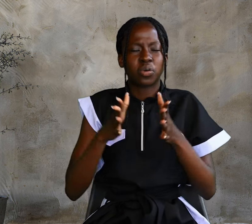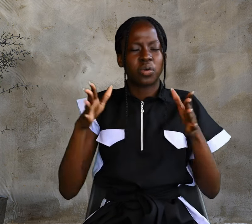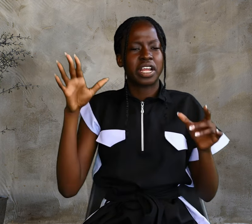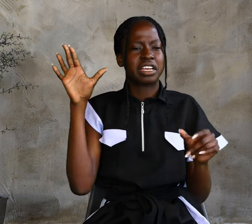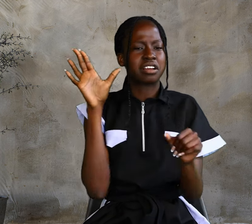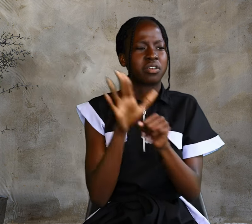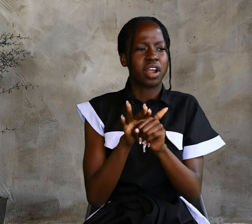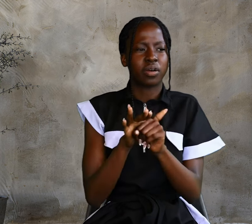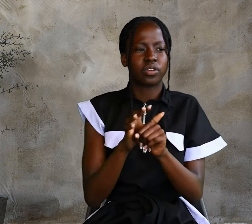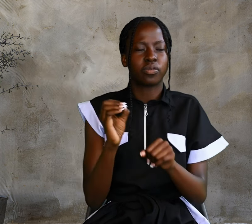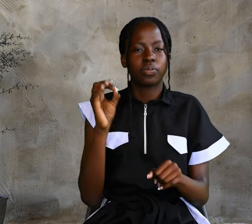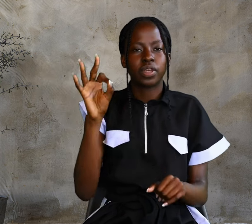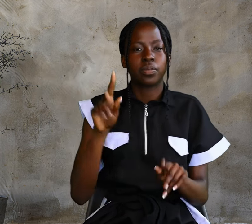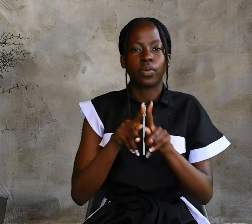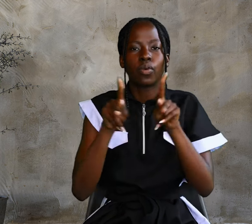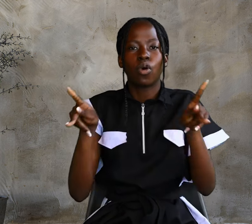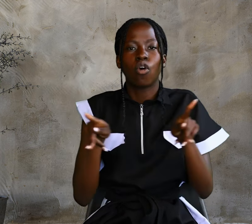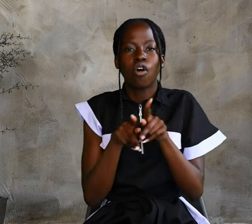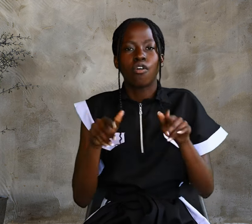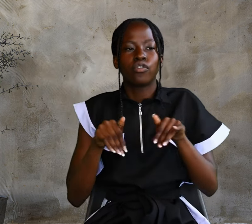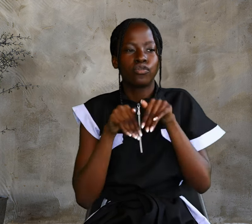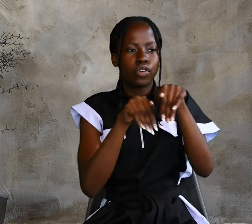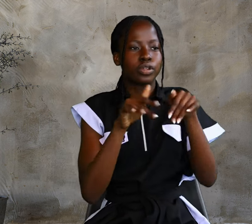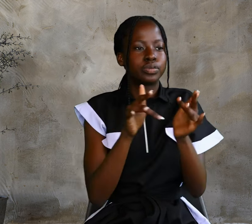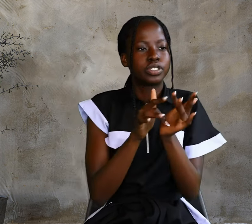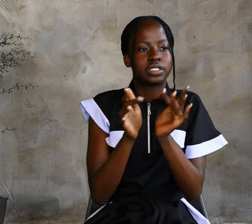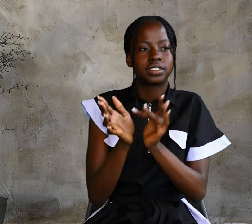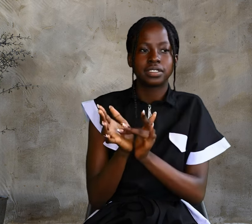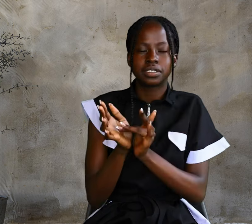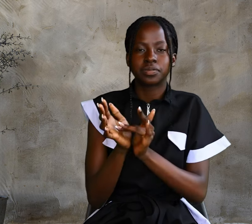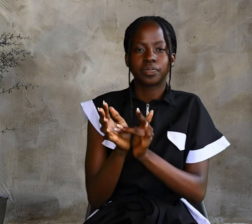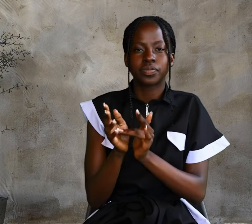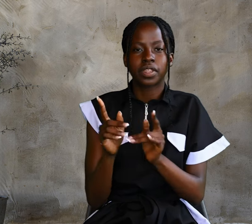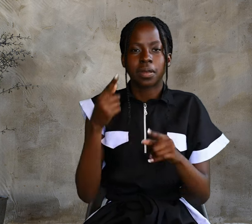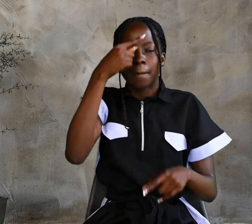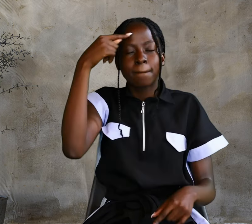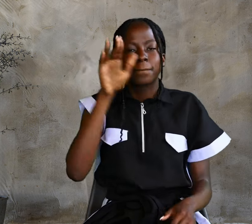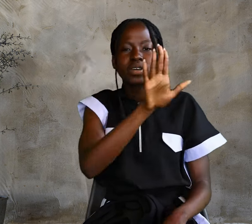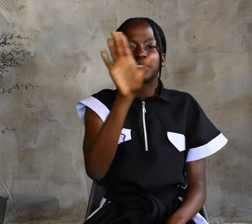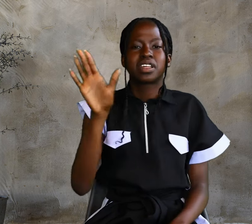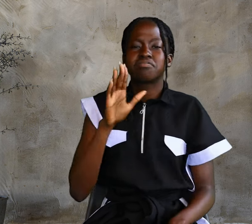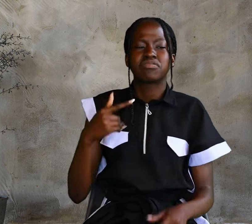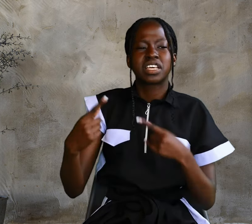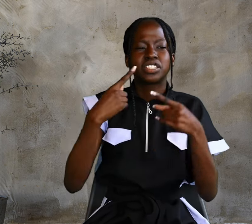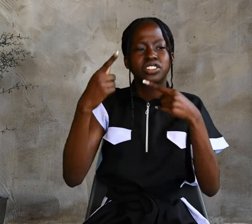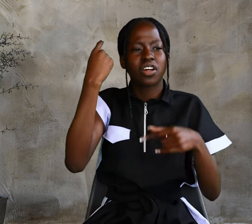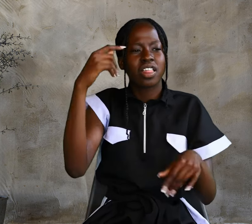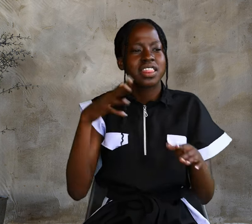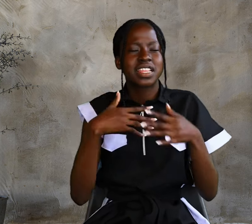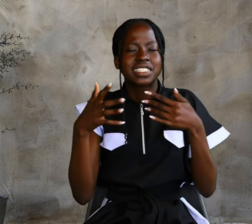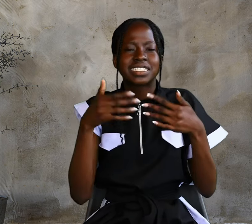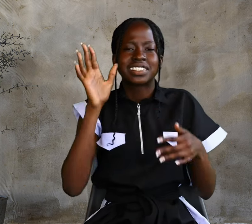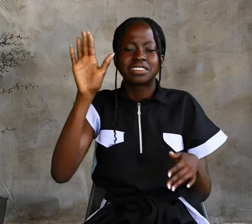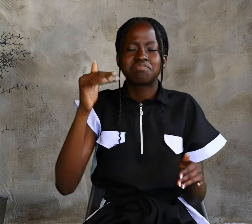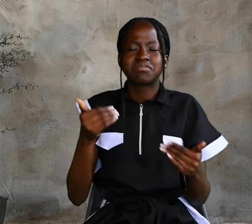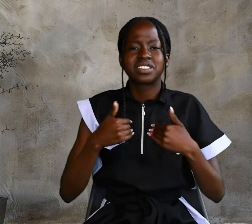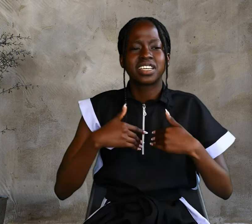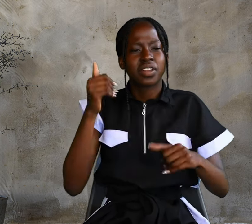great crowd of people followed him because they saw the signs he had performed by